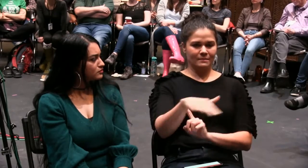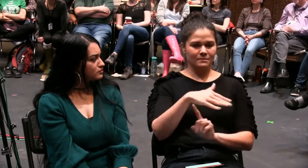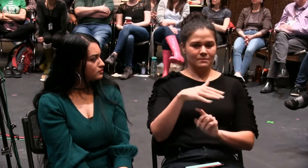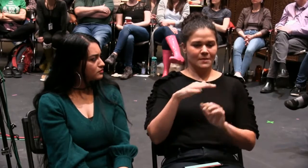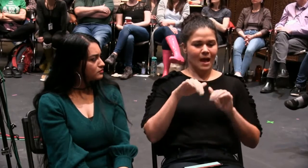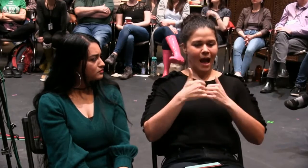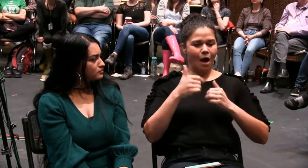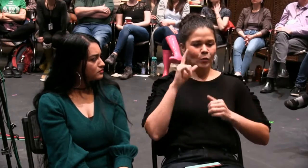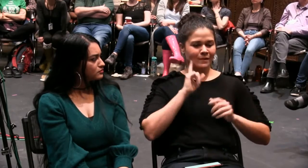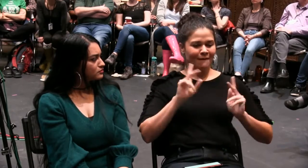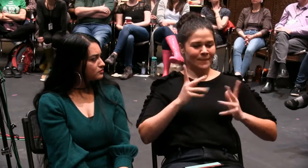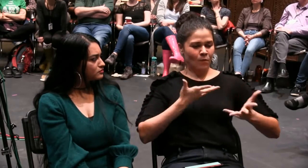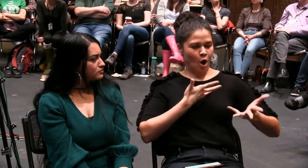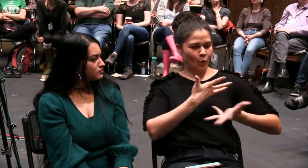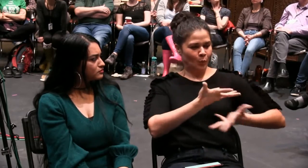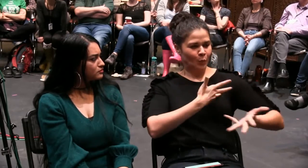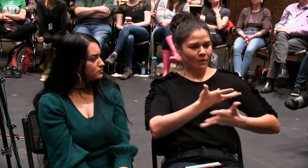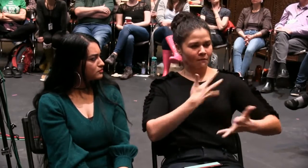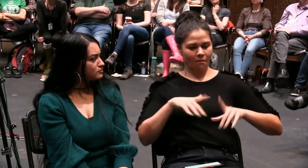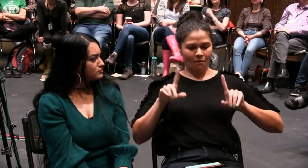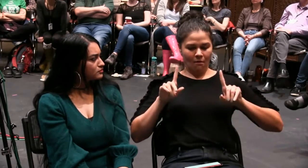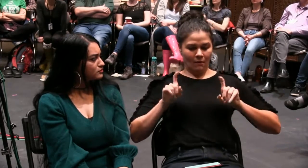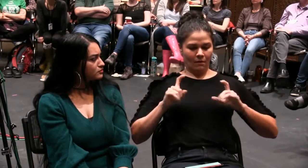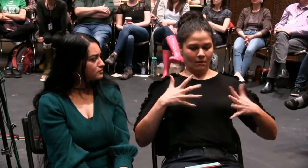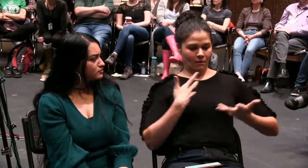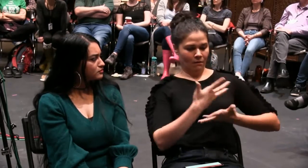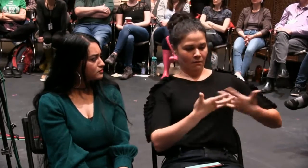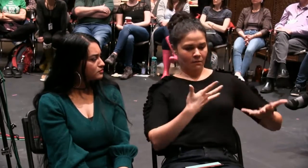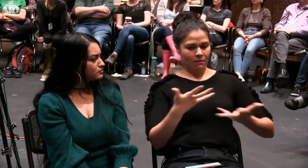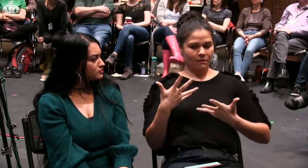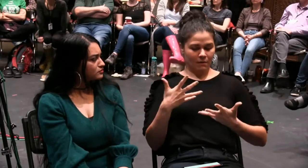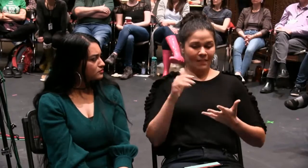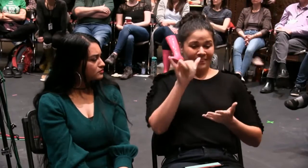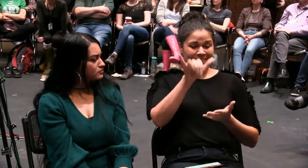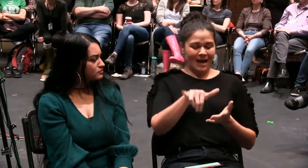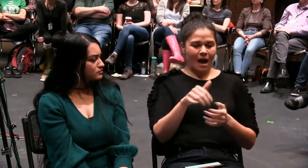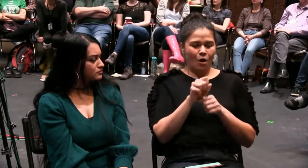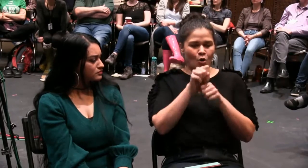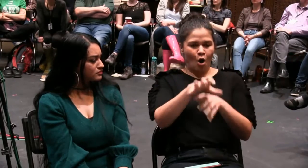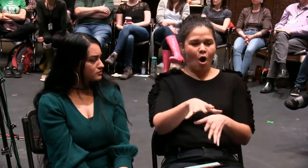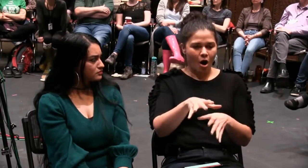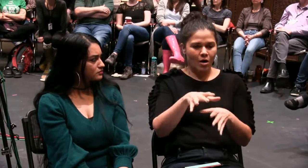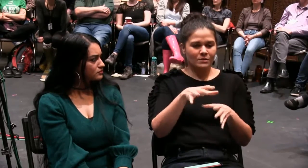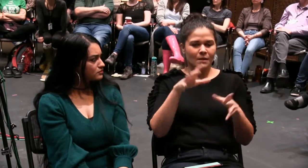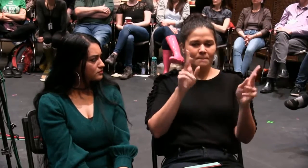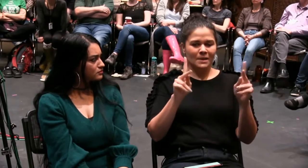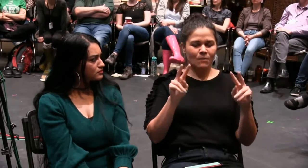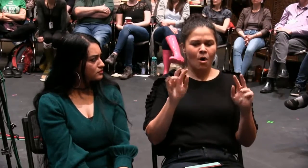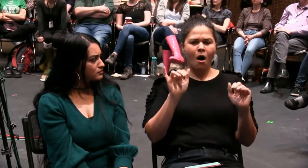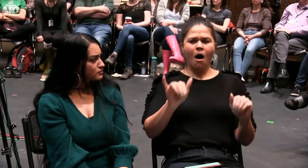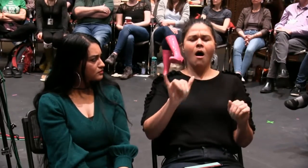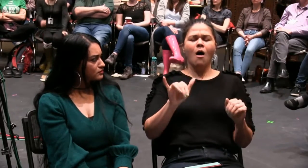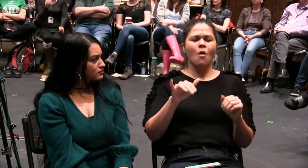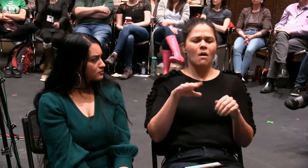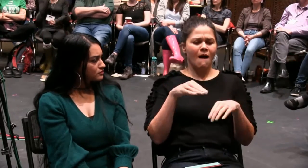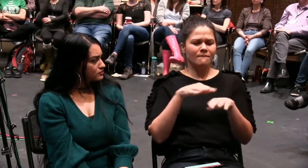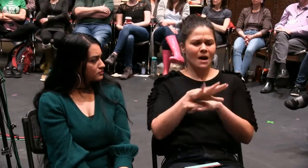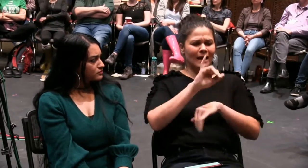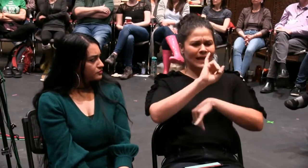And how can we take this experience of being in this unique space where we've all come together